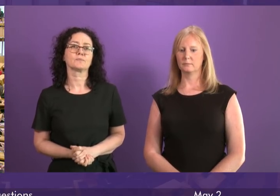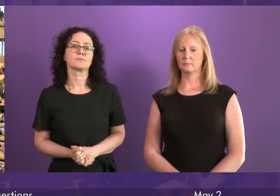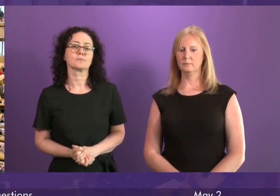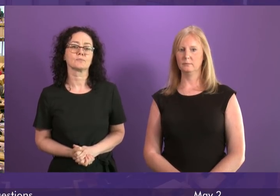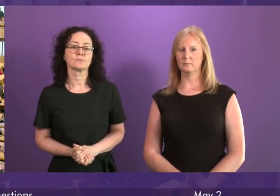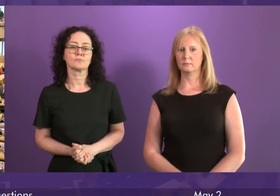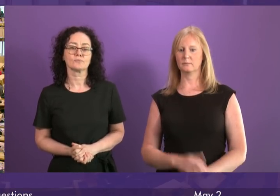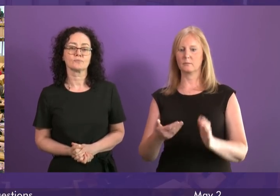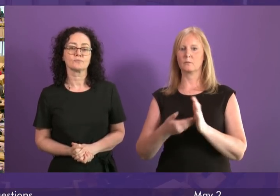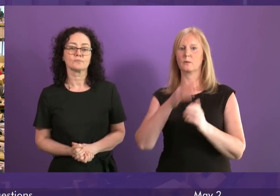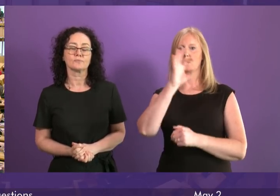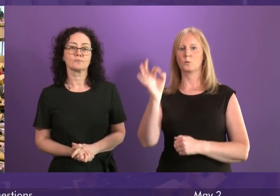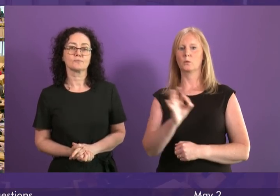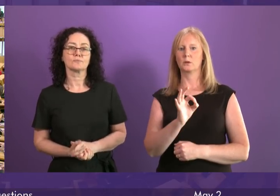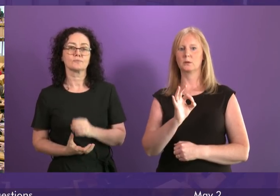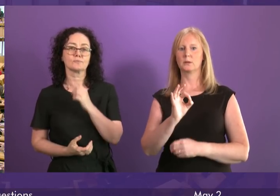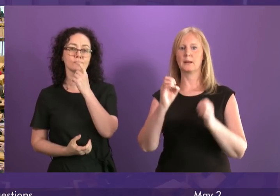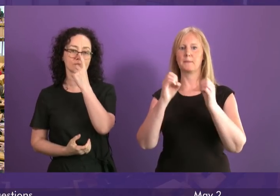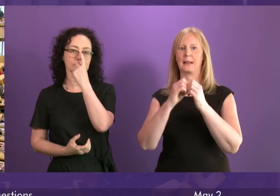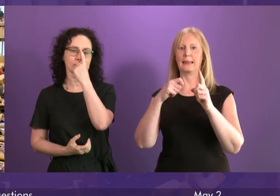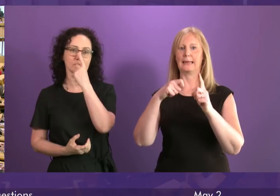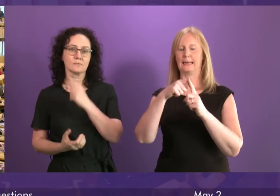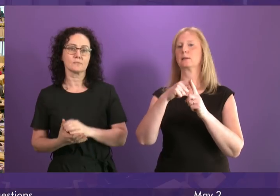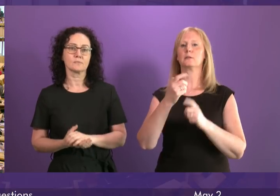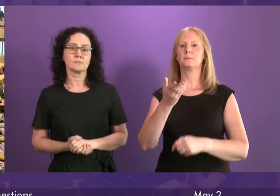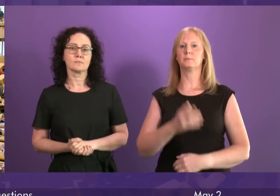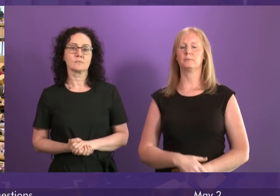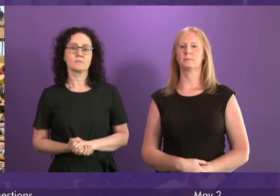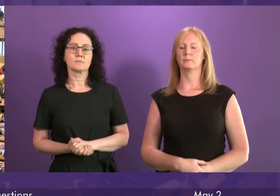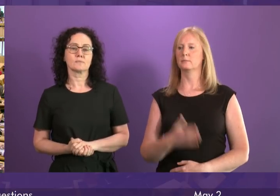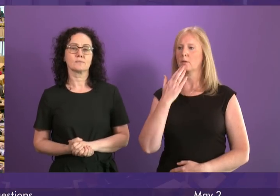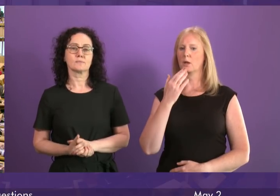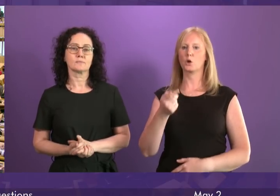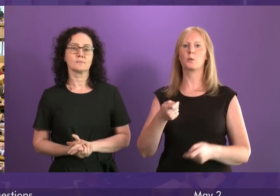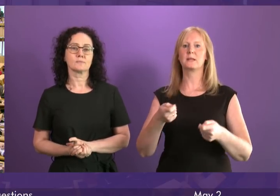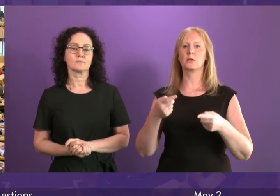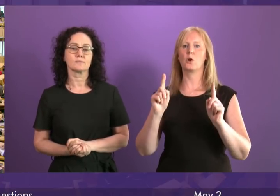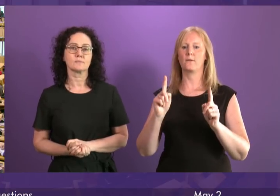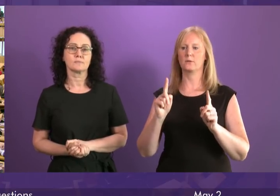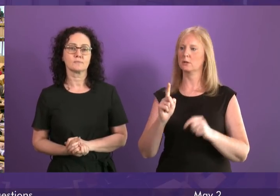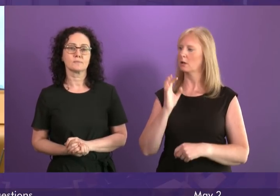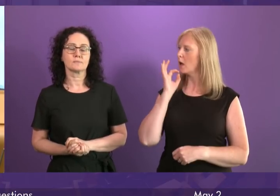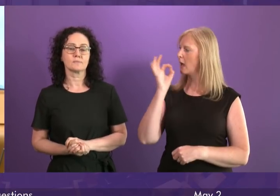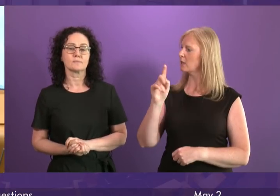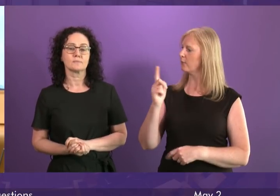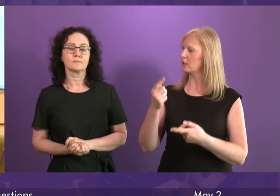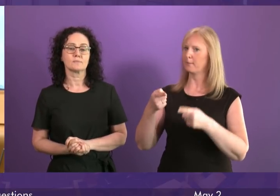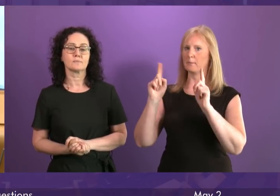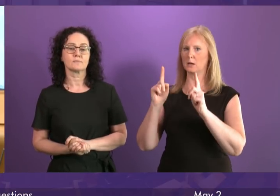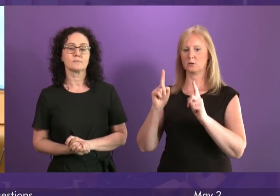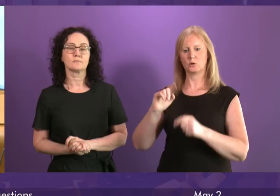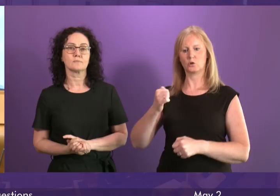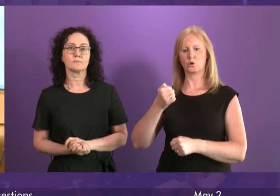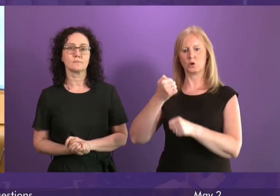Thank further supplementaries. The first from Bill Kidd to be followed by Keswick Dugdale. Bill Kidd. Thank you, Presiding Officer. To ask the First Minister what is the Scottish